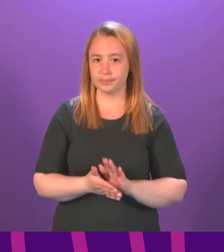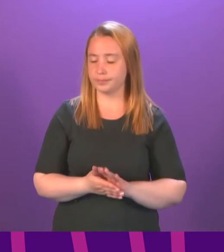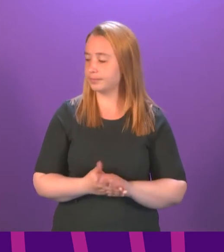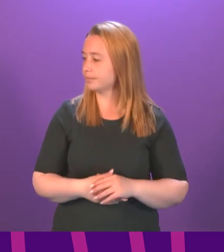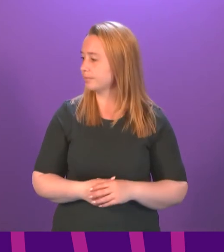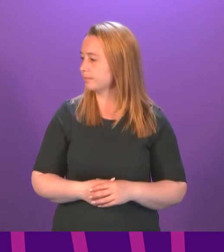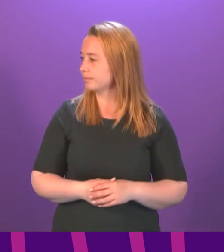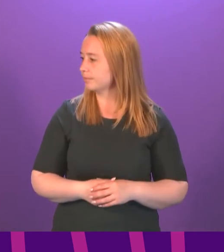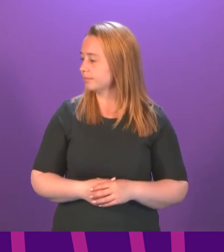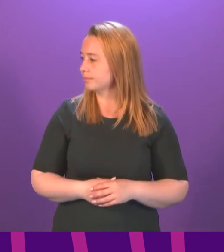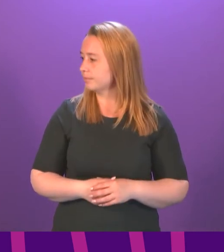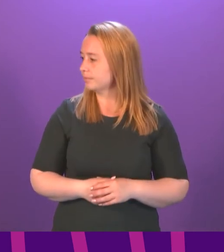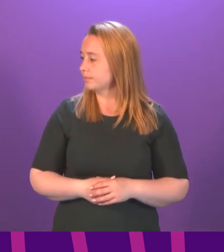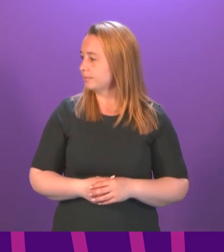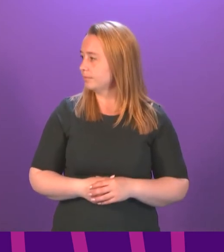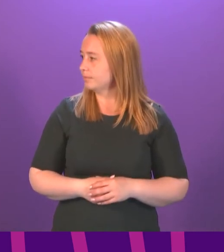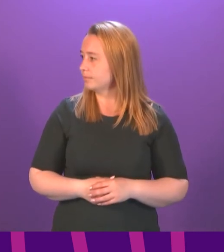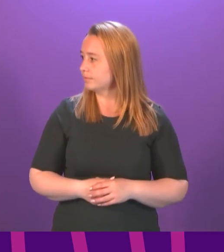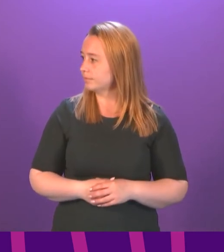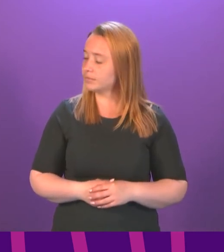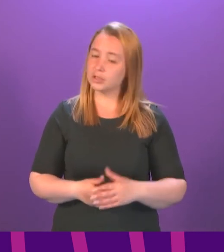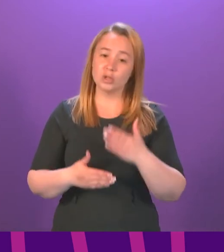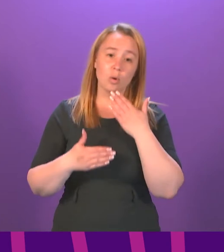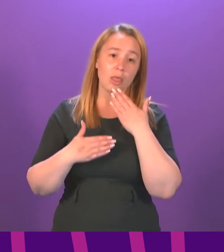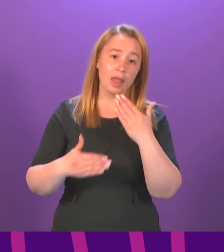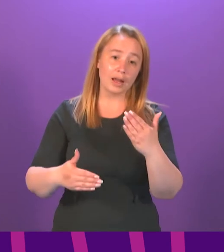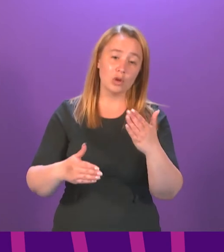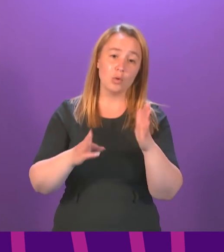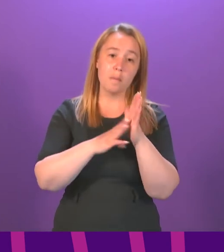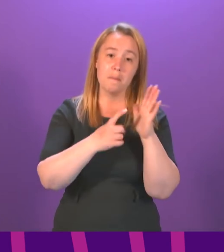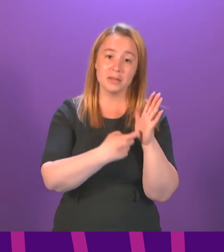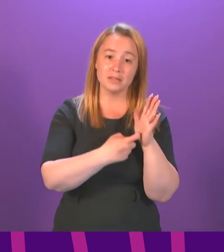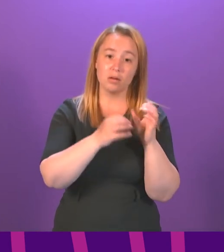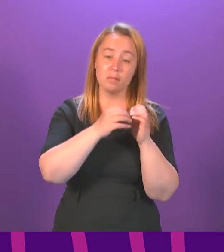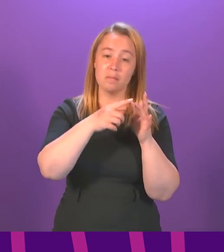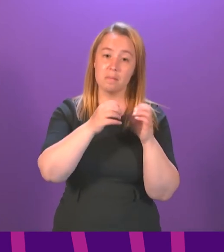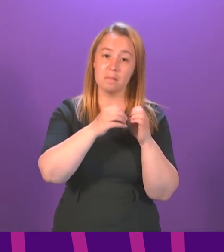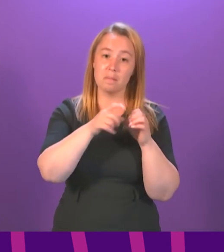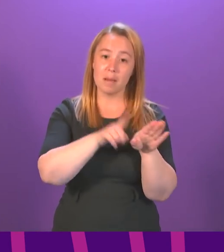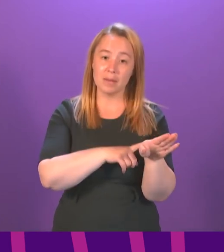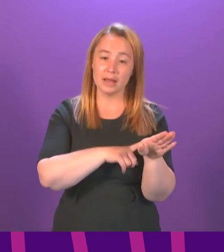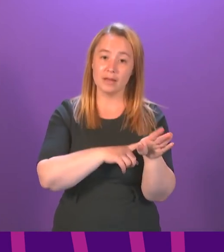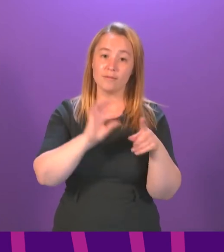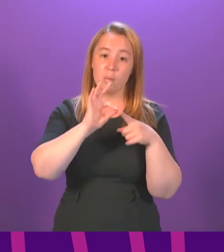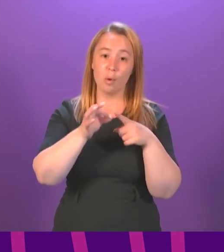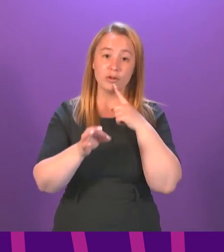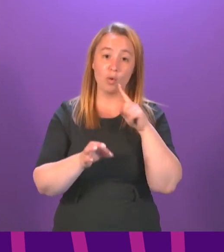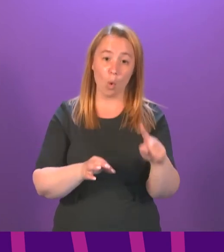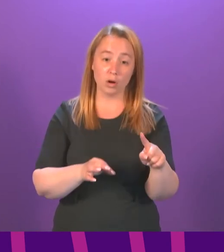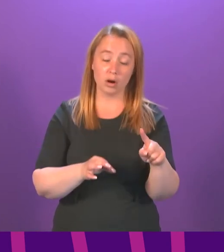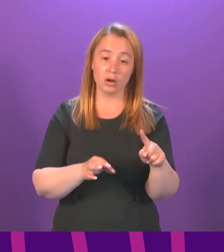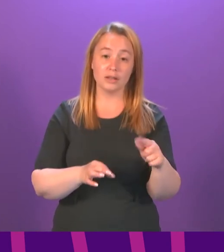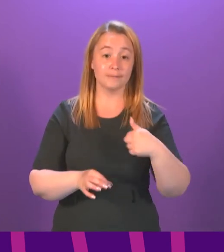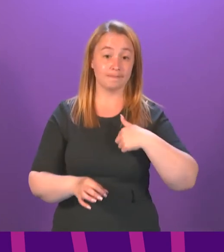Thank you. I thank Mr Bibby for his point of order. As I have previously said, it is my expectation